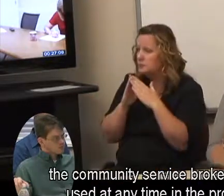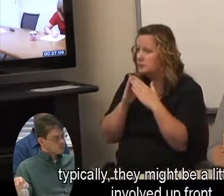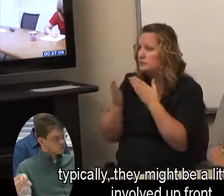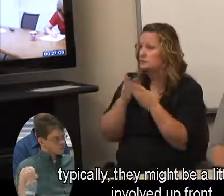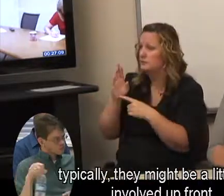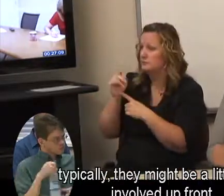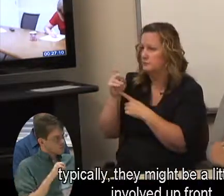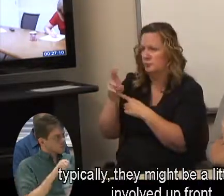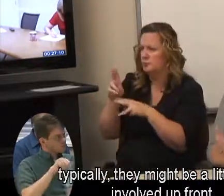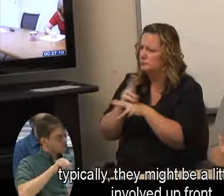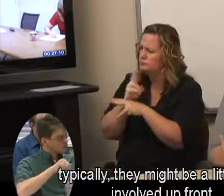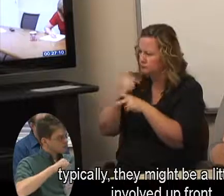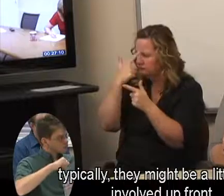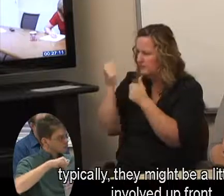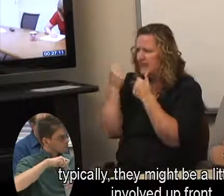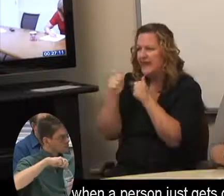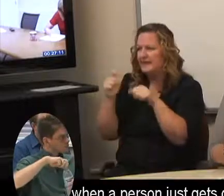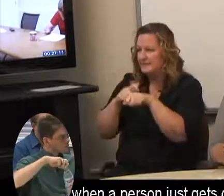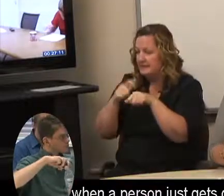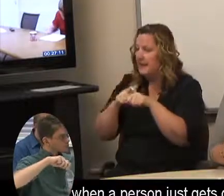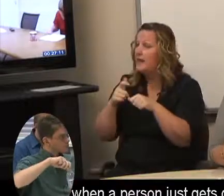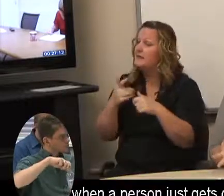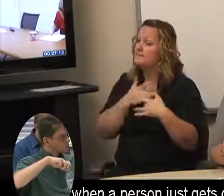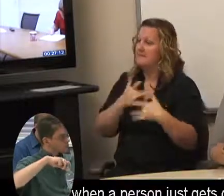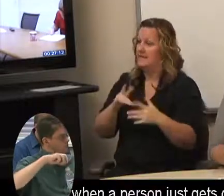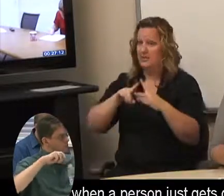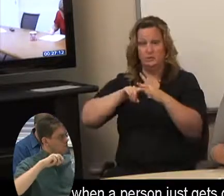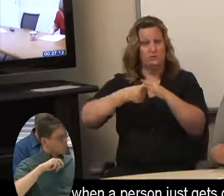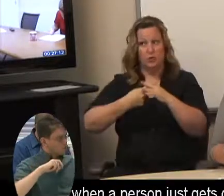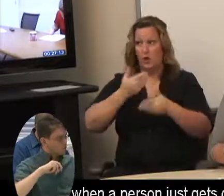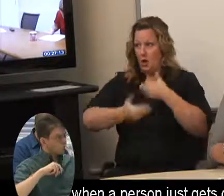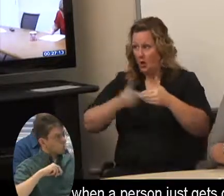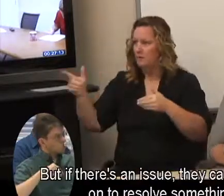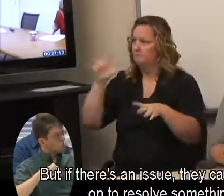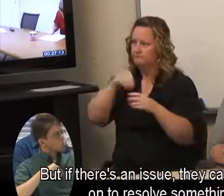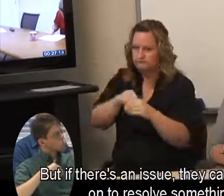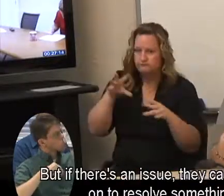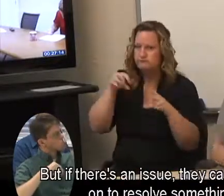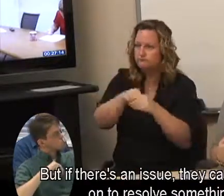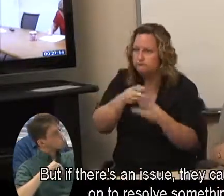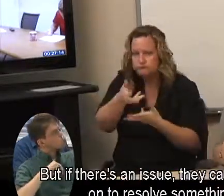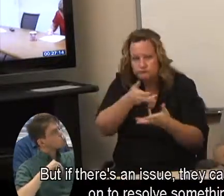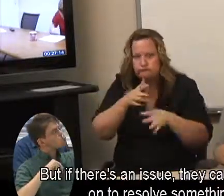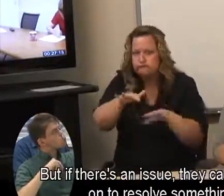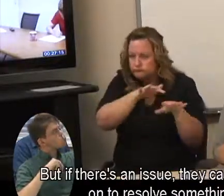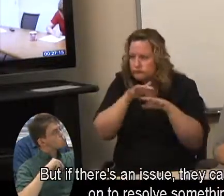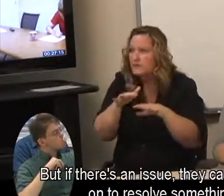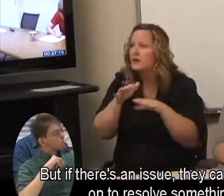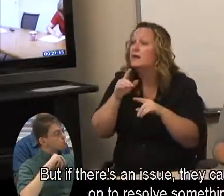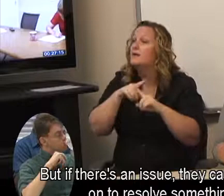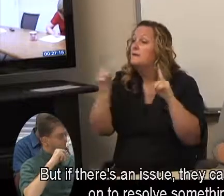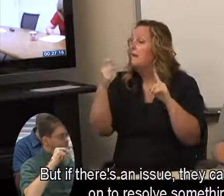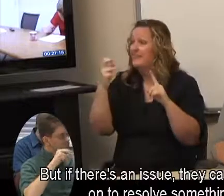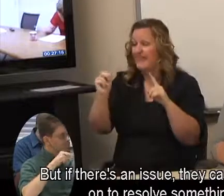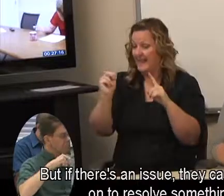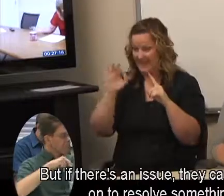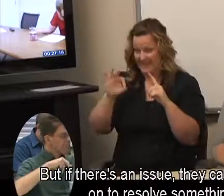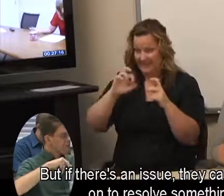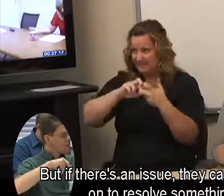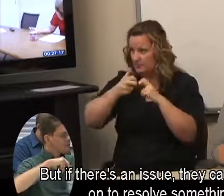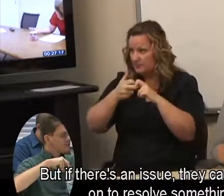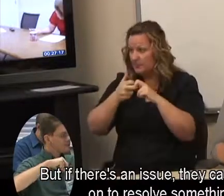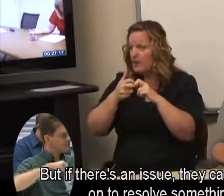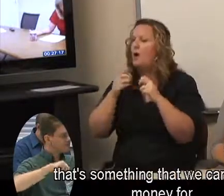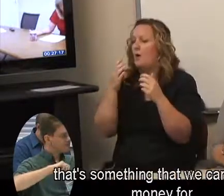process. Typically, they might be a little more involved up front when the person just gets going. But if there's an issue, they can be called on to resolve